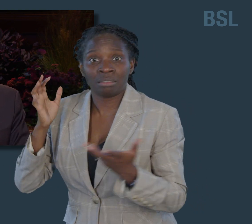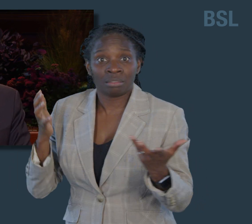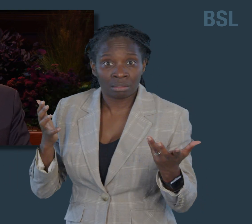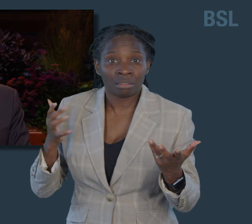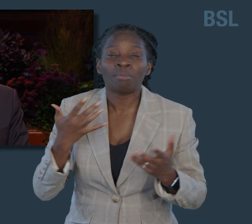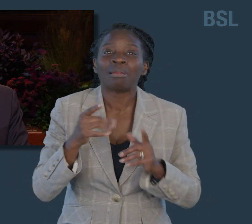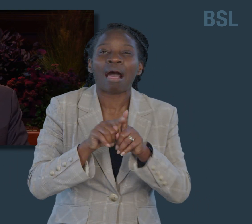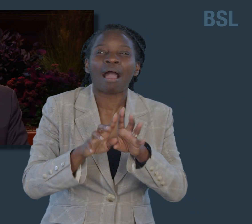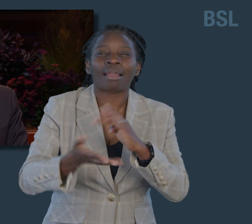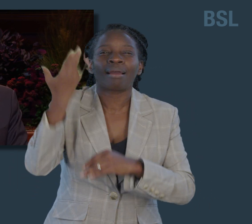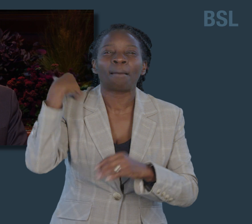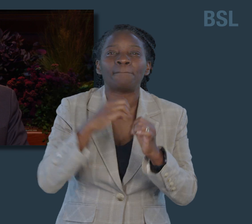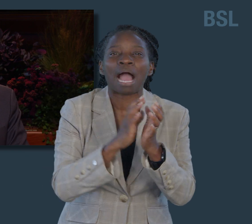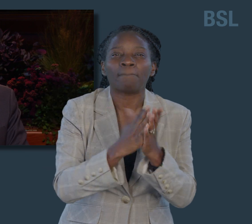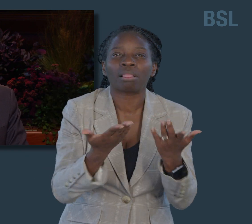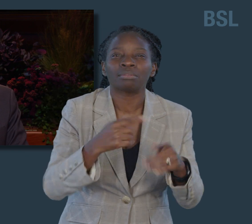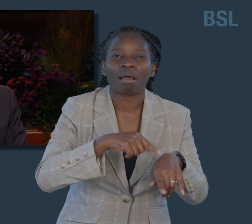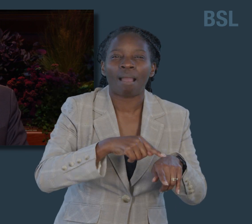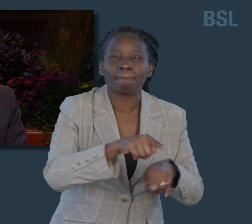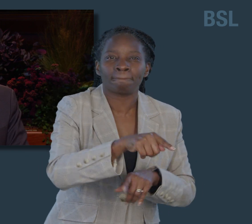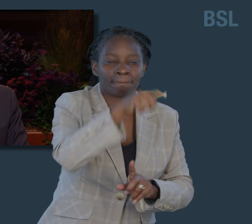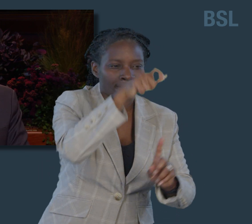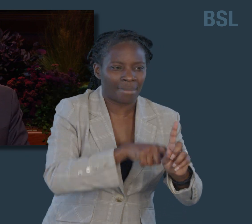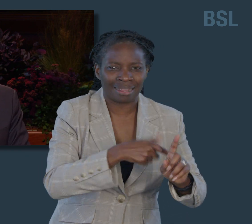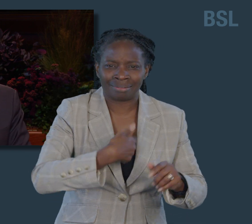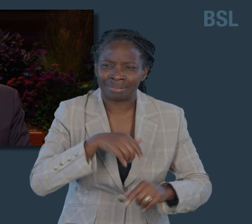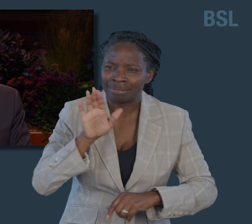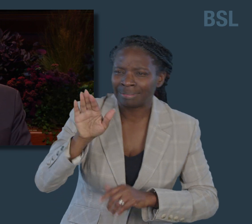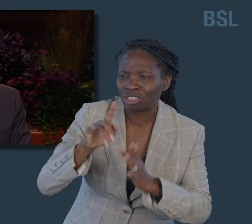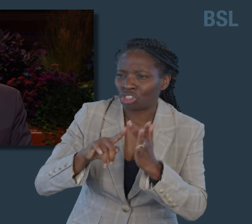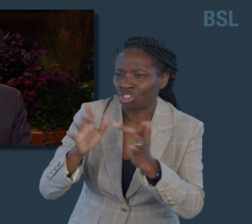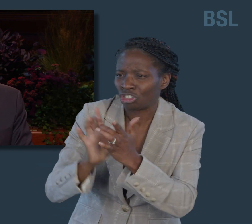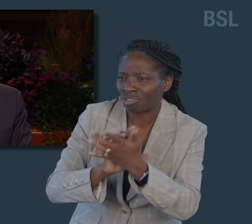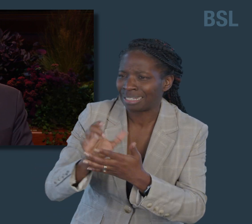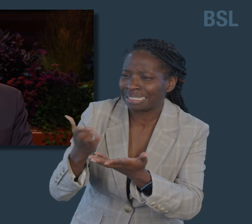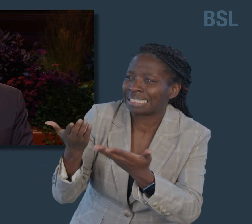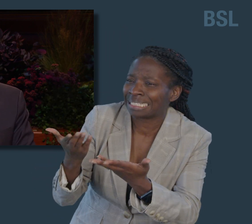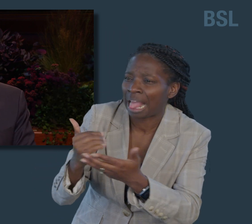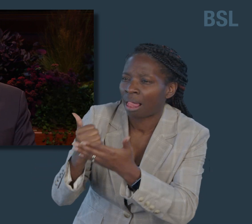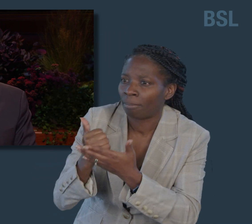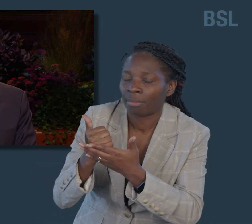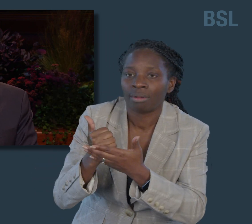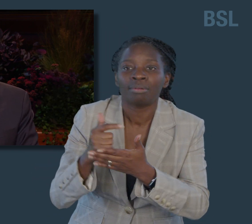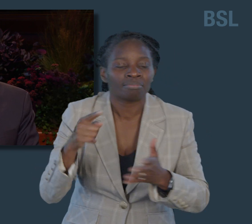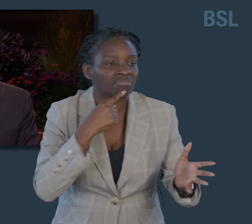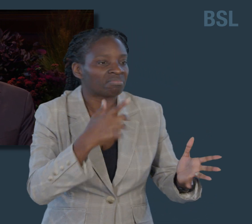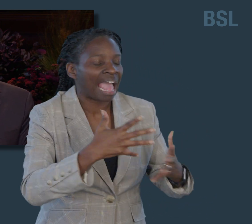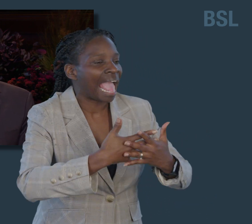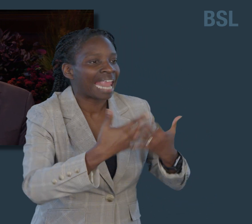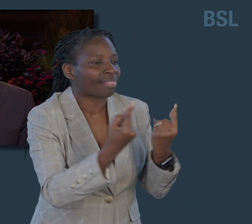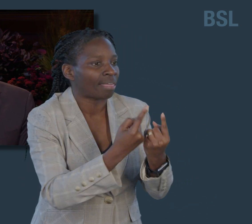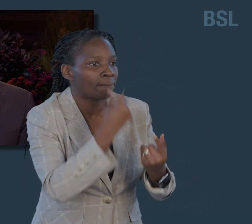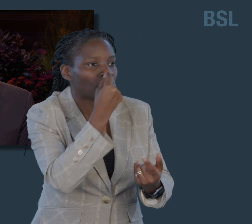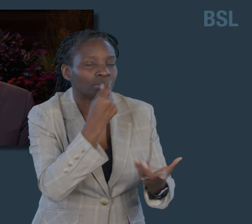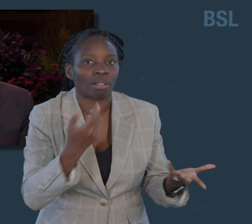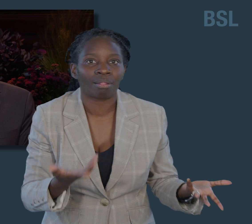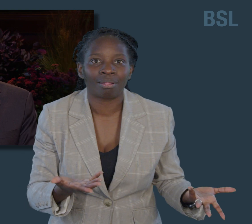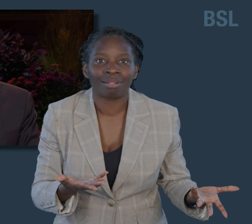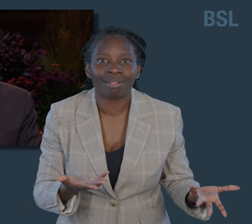Son was told by the Savior, all things are possible to Him that believeth. In our moments of struggle, we too can